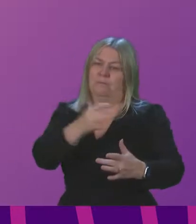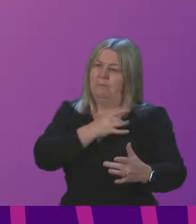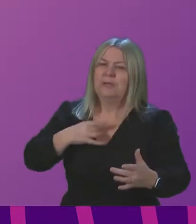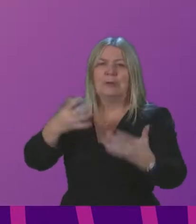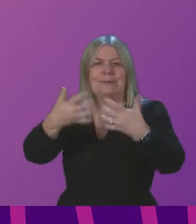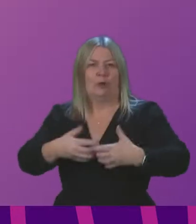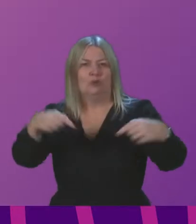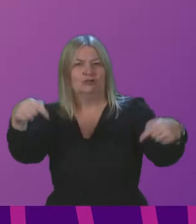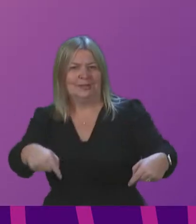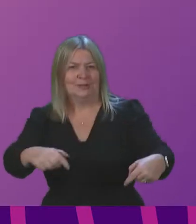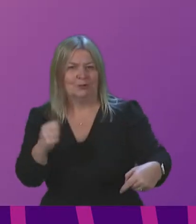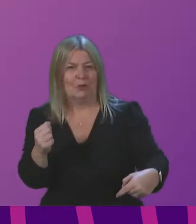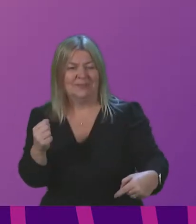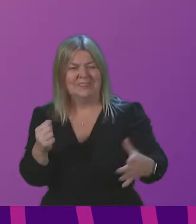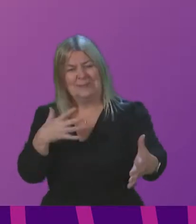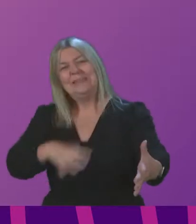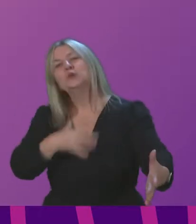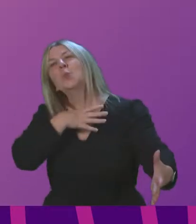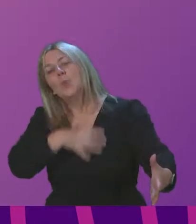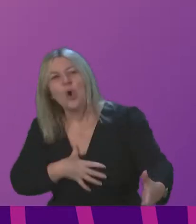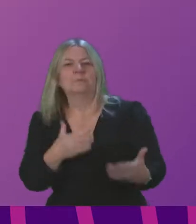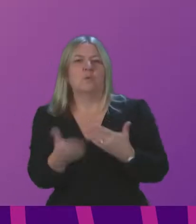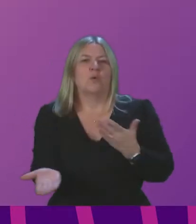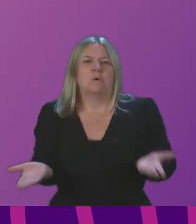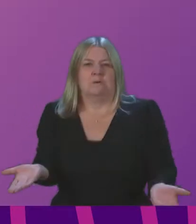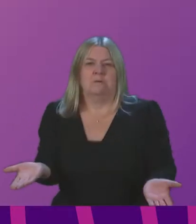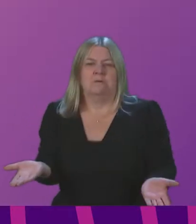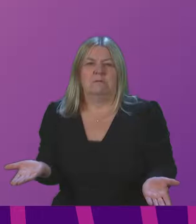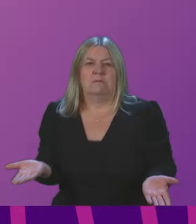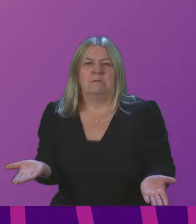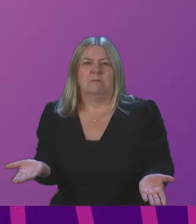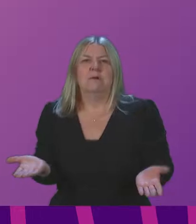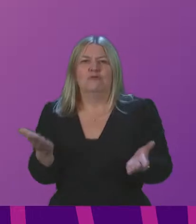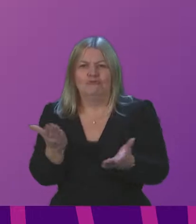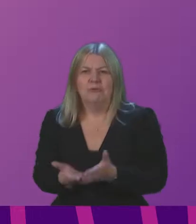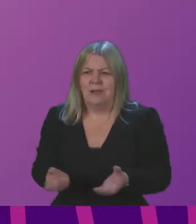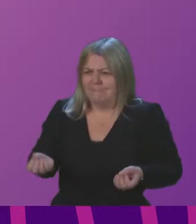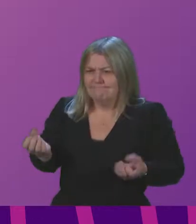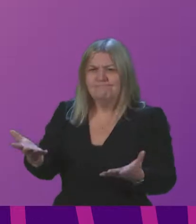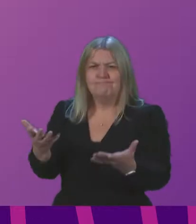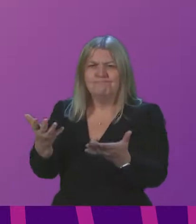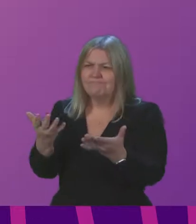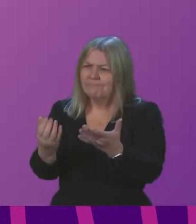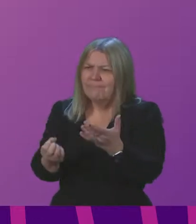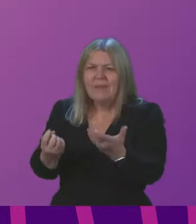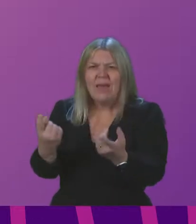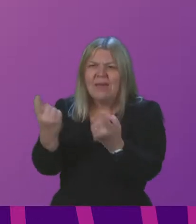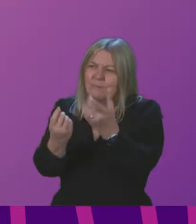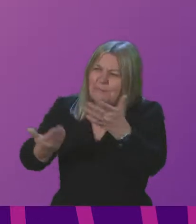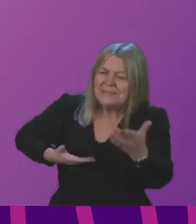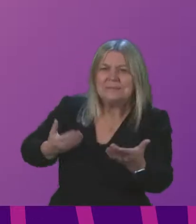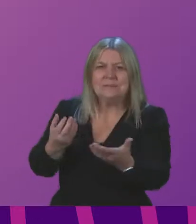We just need to want it more and embrace home-grown, home-funded start-ups and university spin-outs.